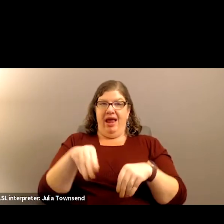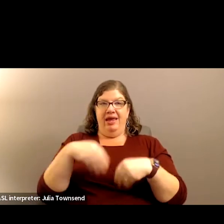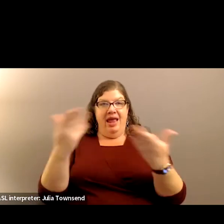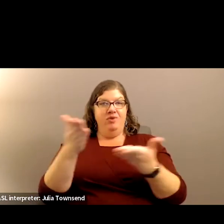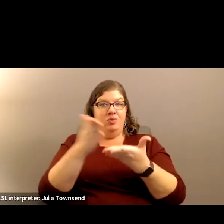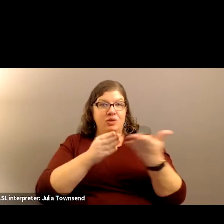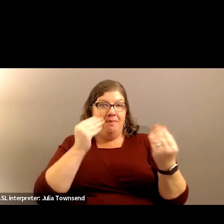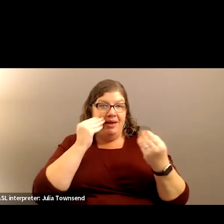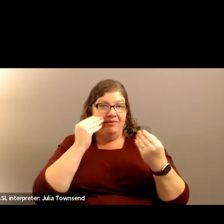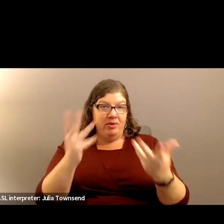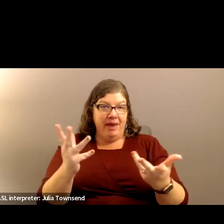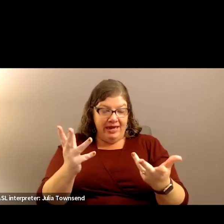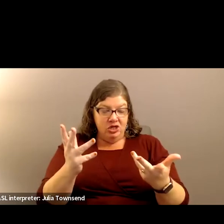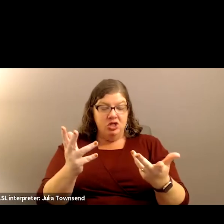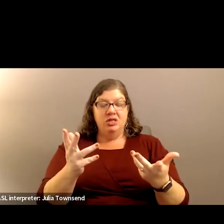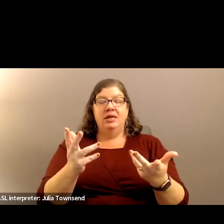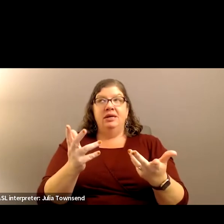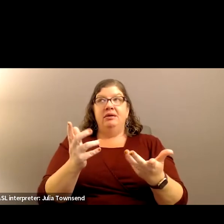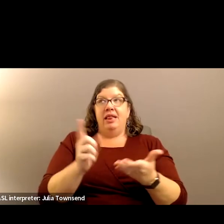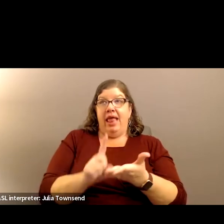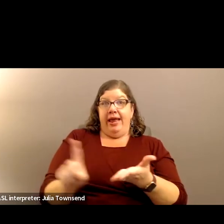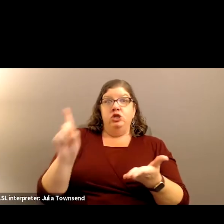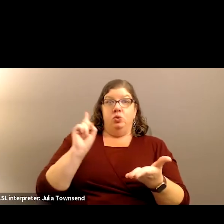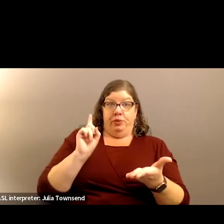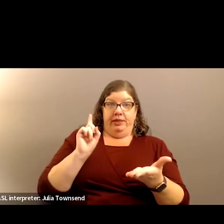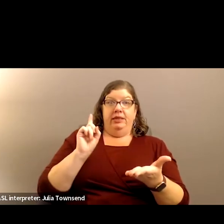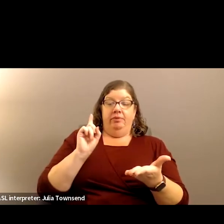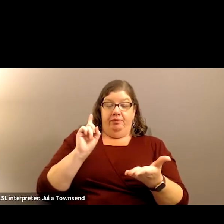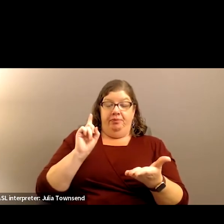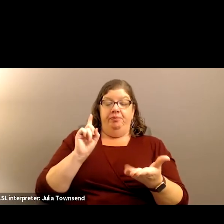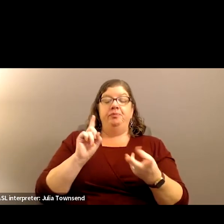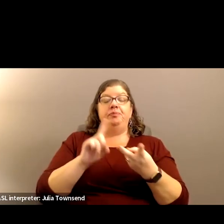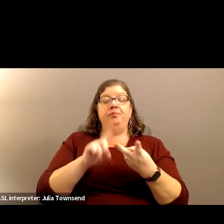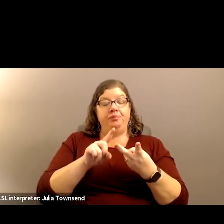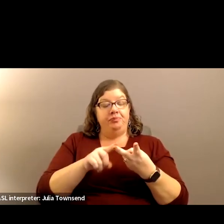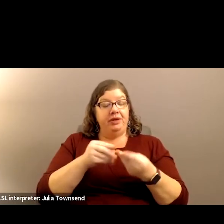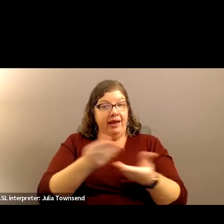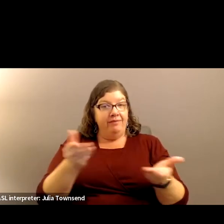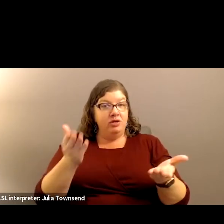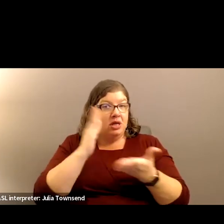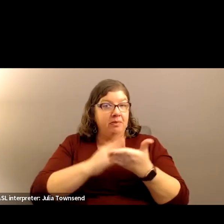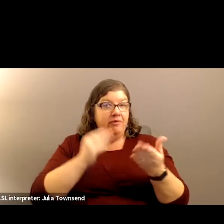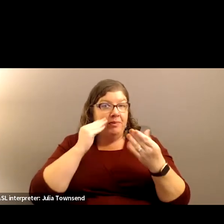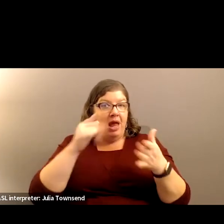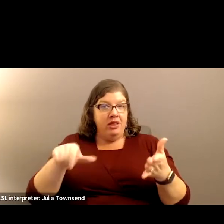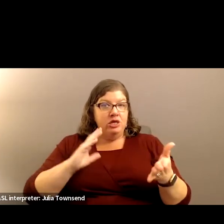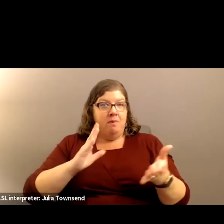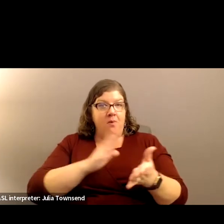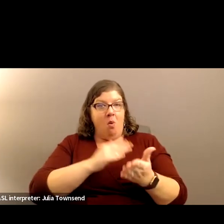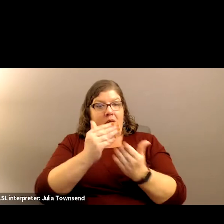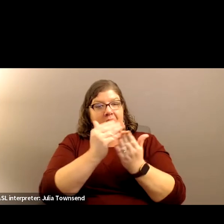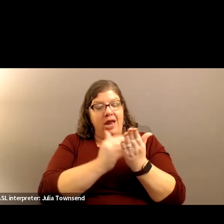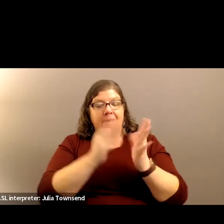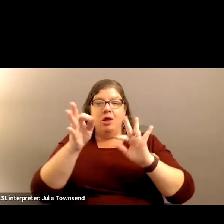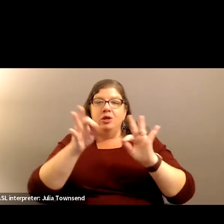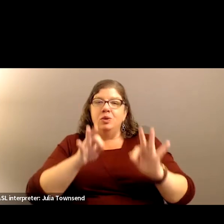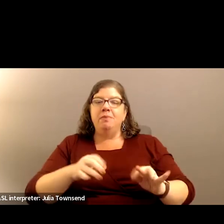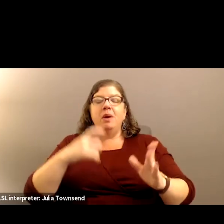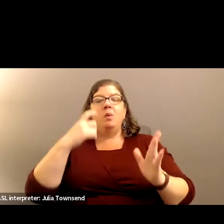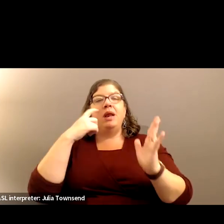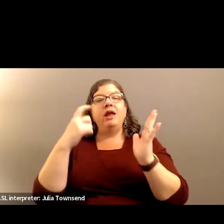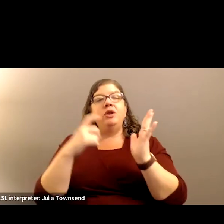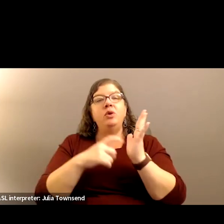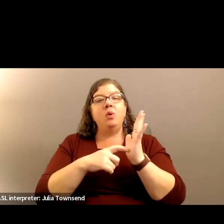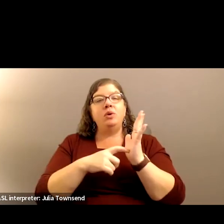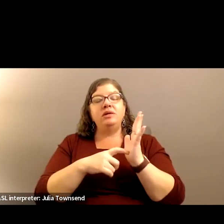you some information in last week. I also gave you some information in this board item on the description. What I noticed actually